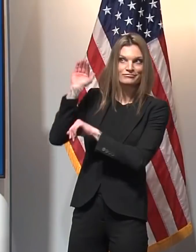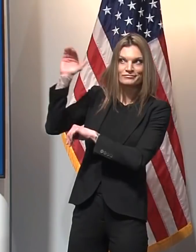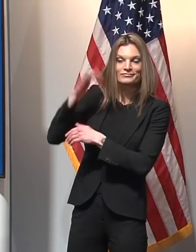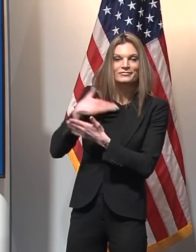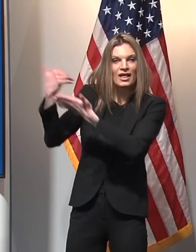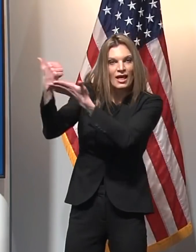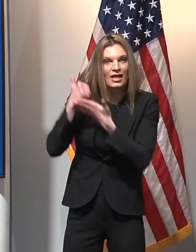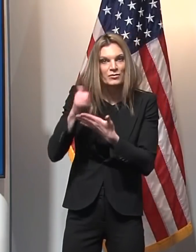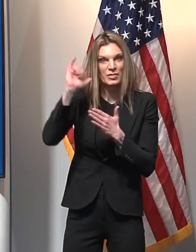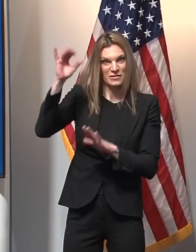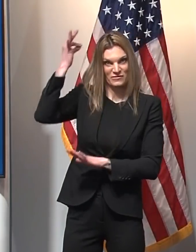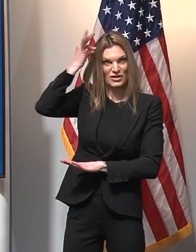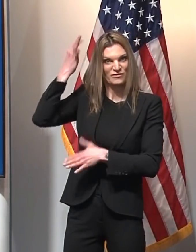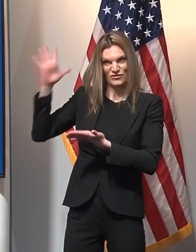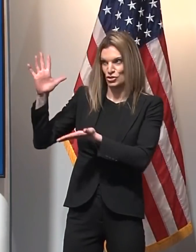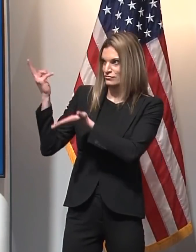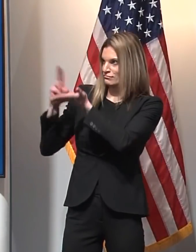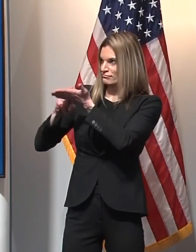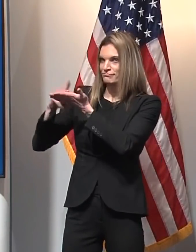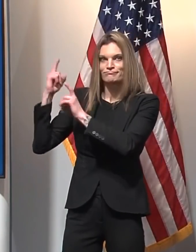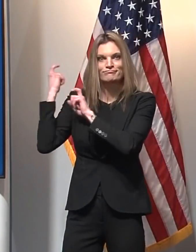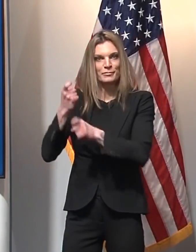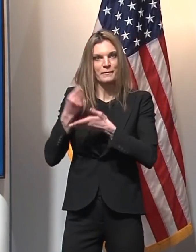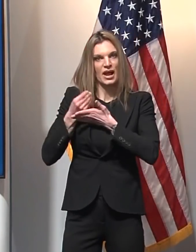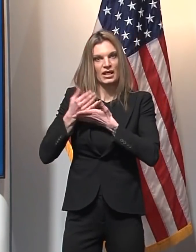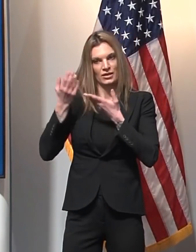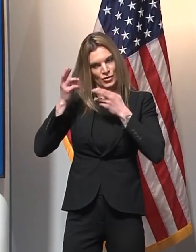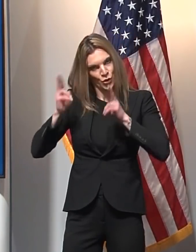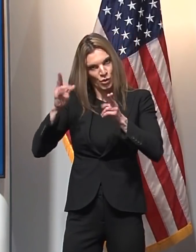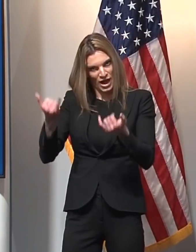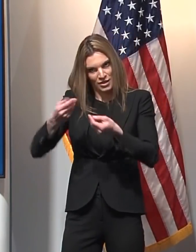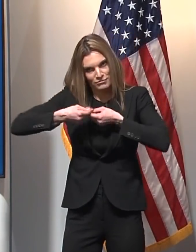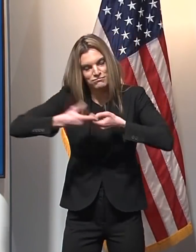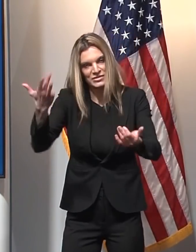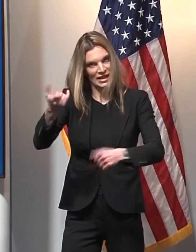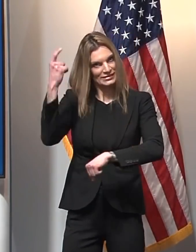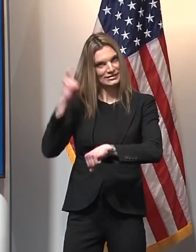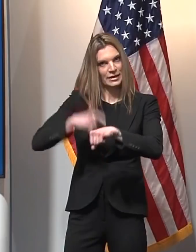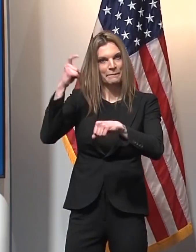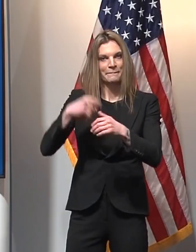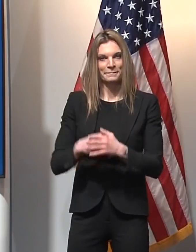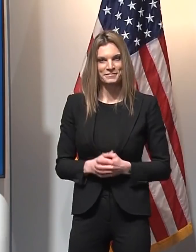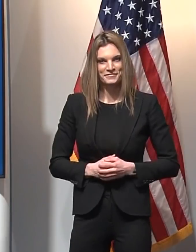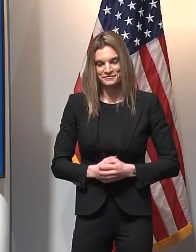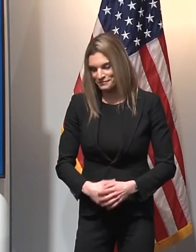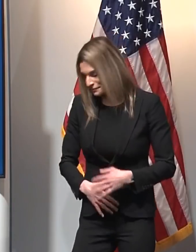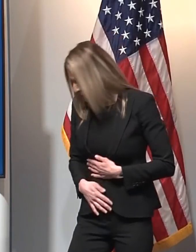resources that the federal government sent to us deployed so Michigan doesn't fall behind what other states are doing.